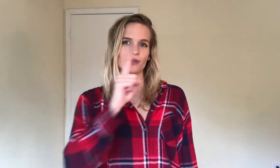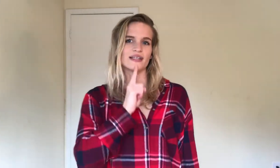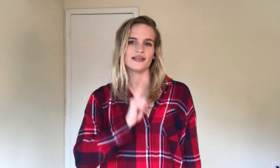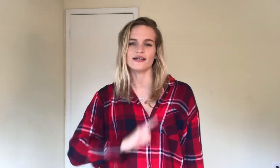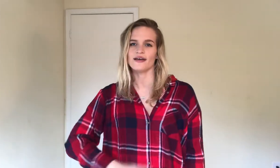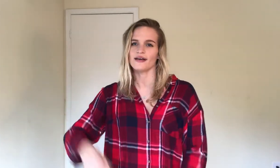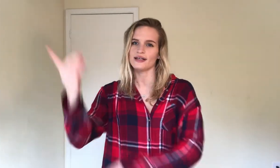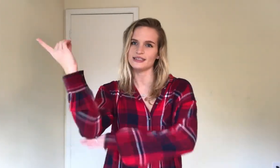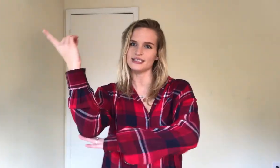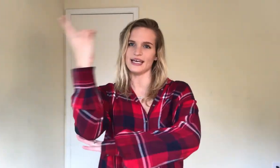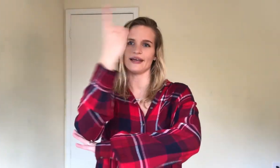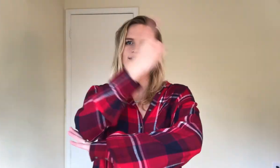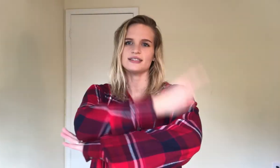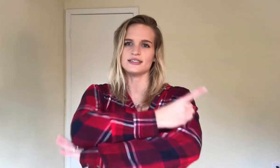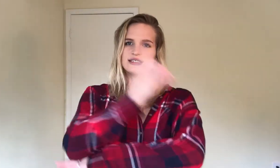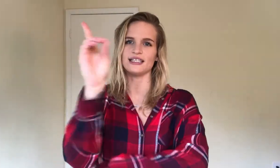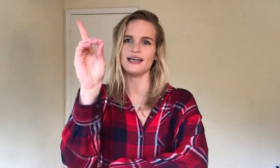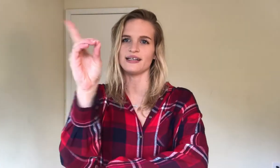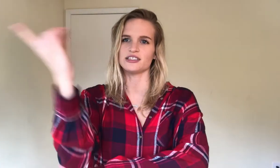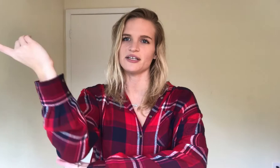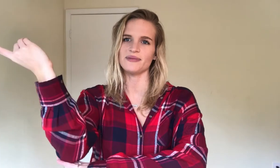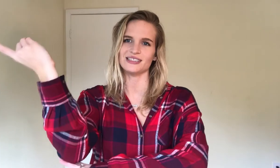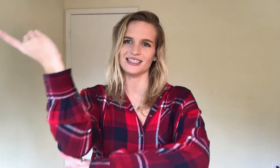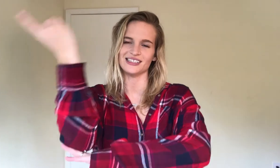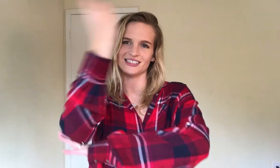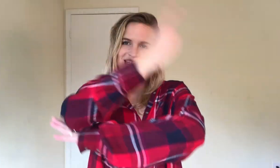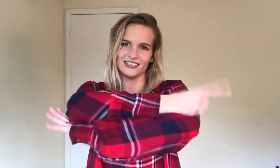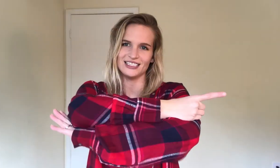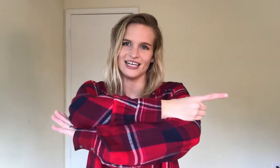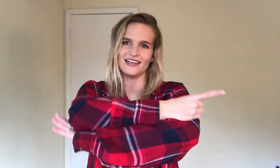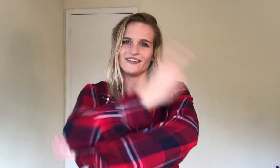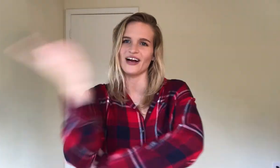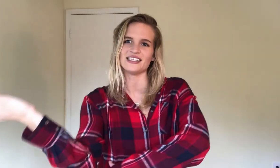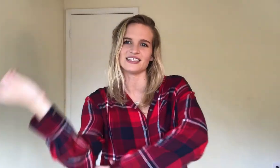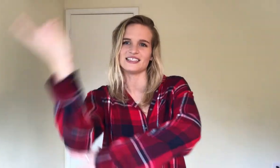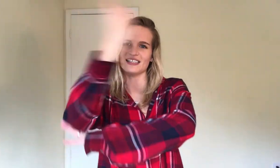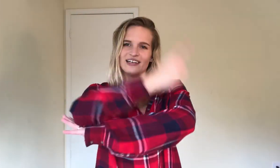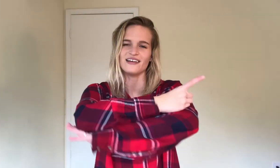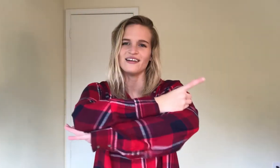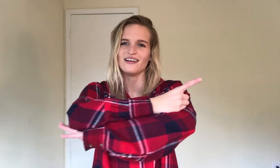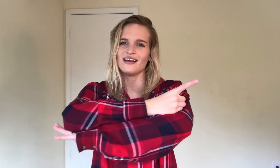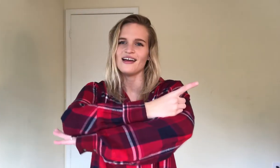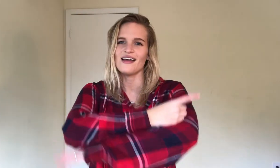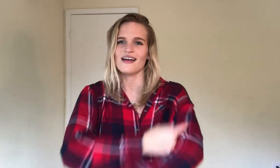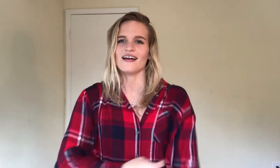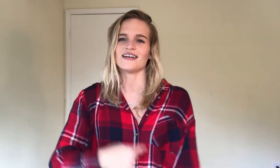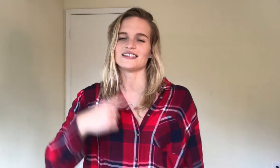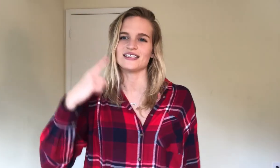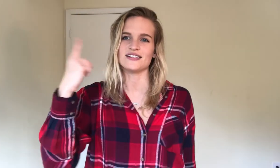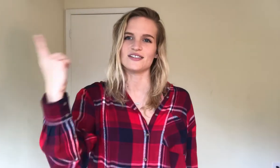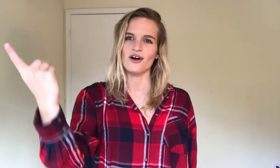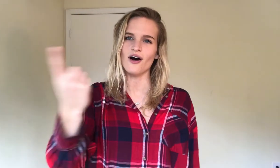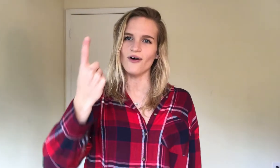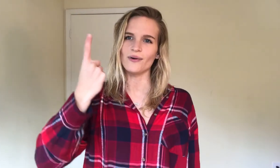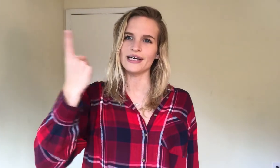Lonely days, D handshape, it's like the sun setting, rising and setting, because there's always